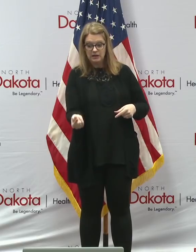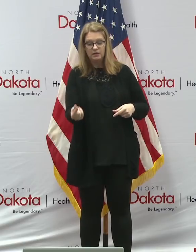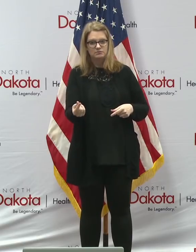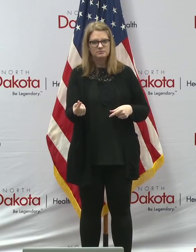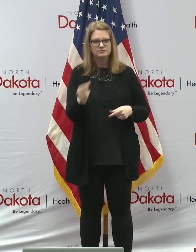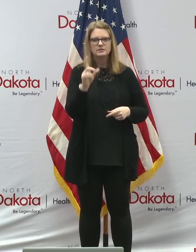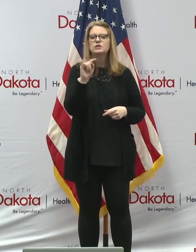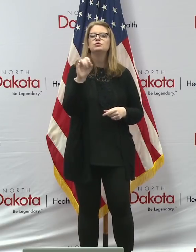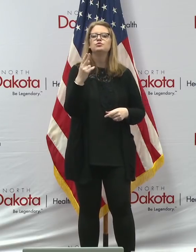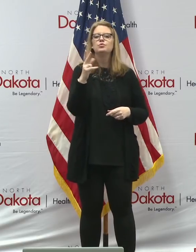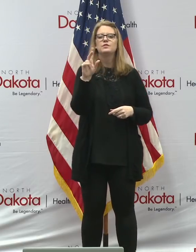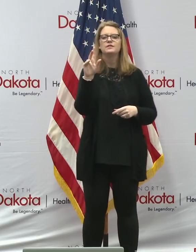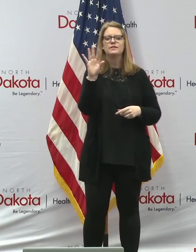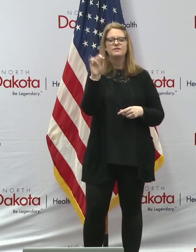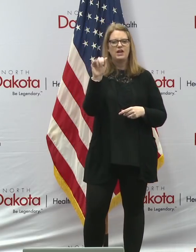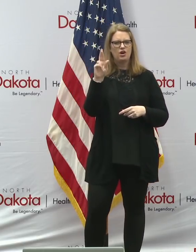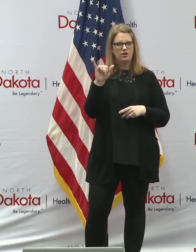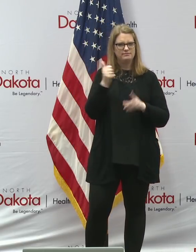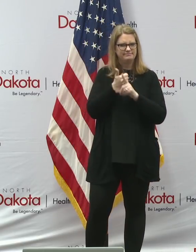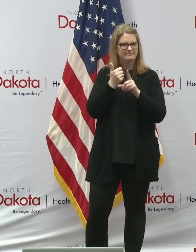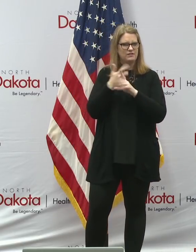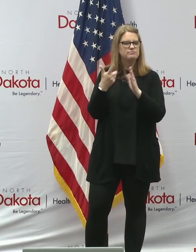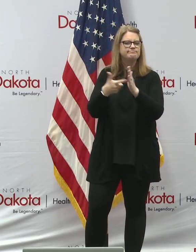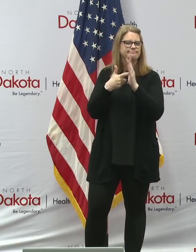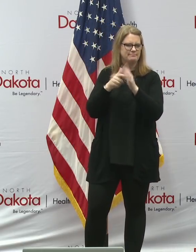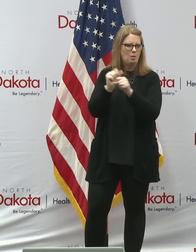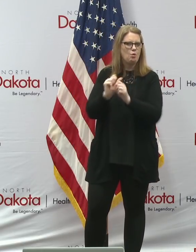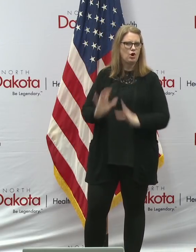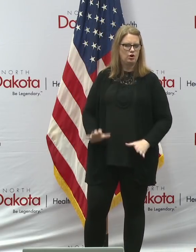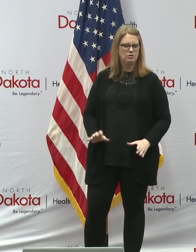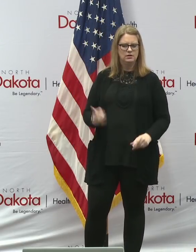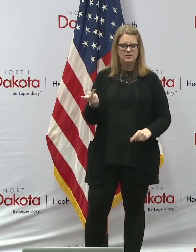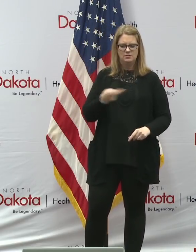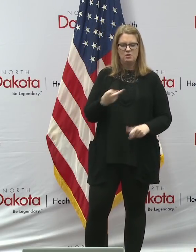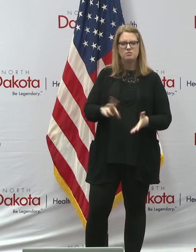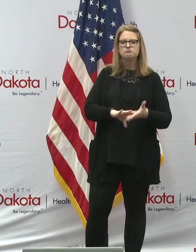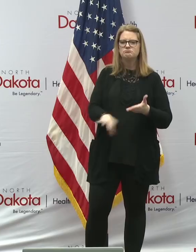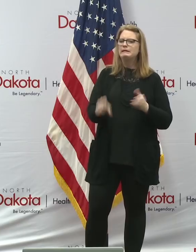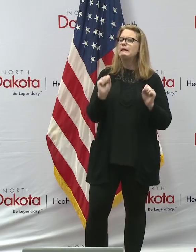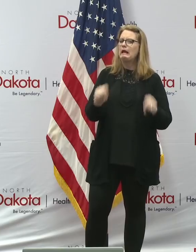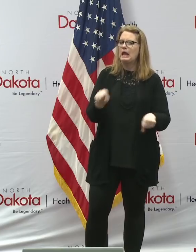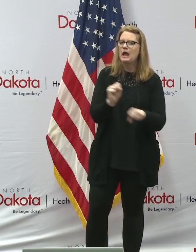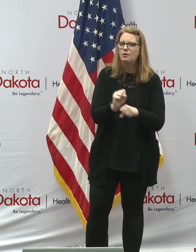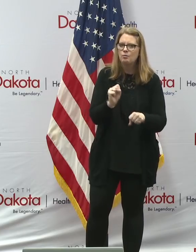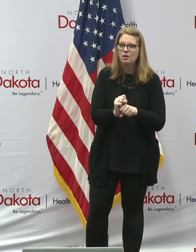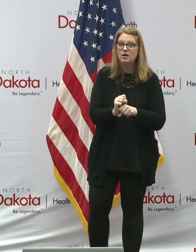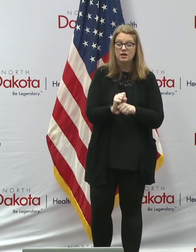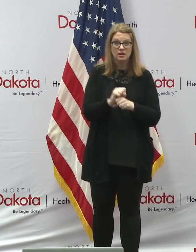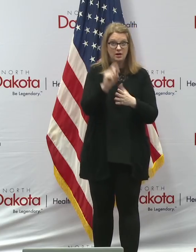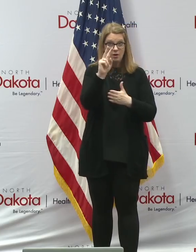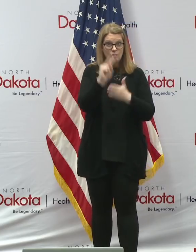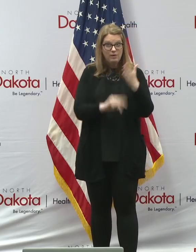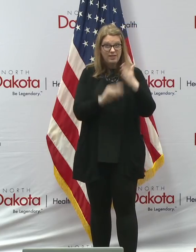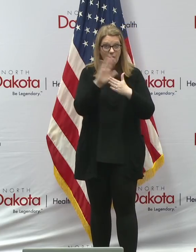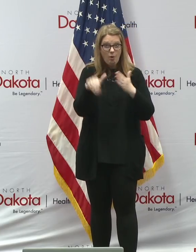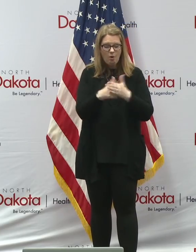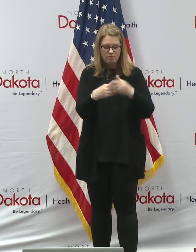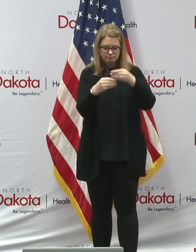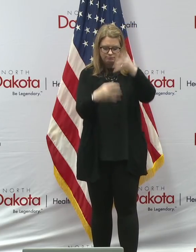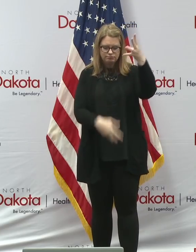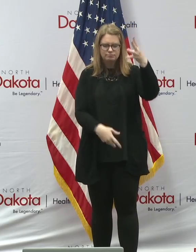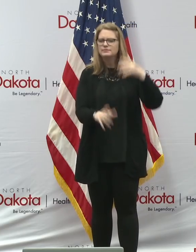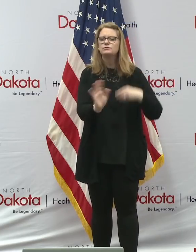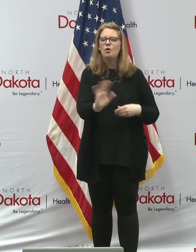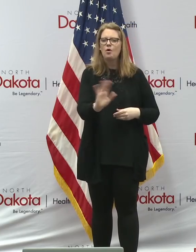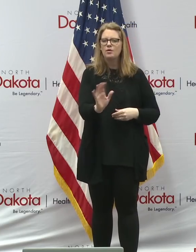is also an essential worker. And so both of those are relieved. So again, I won't read the whole proclamation. It'll be online. But now,